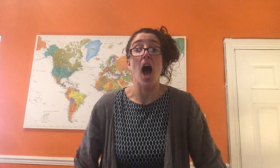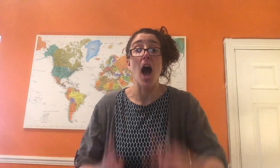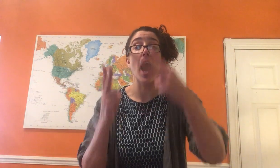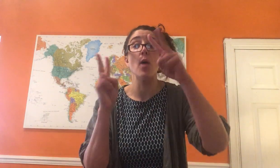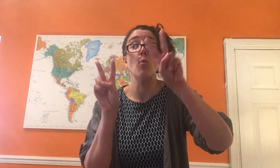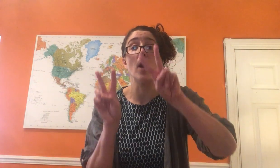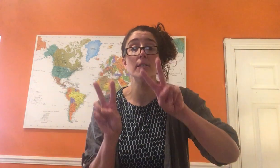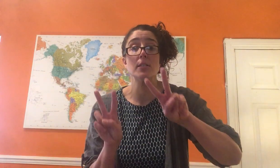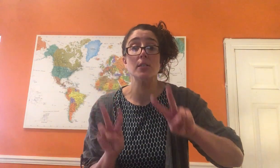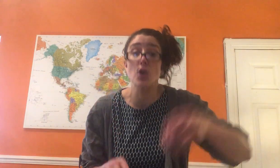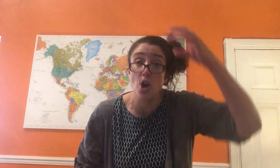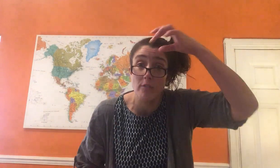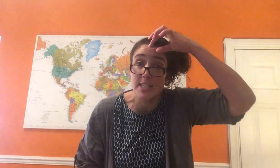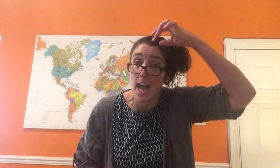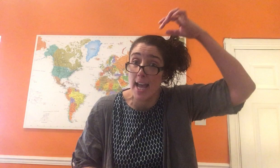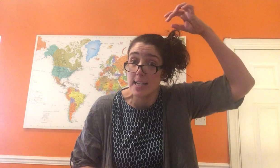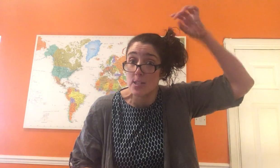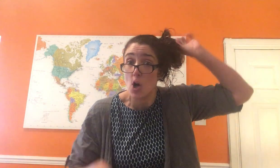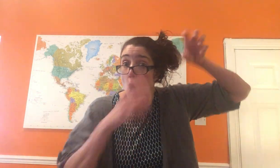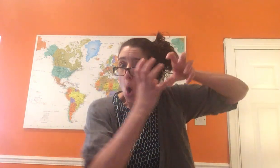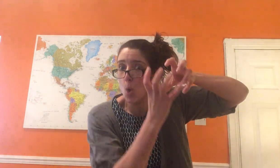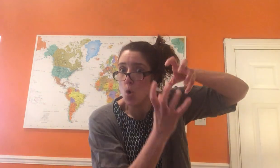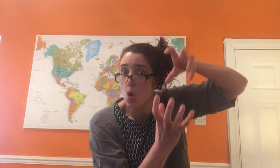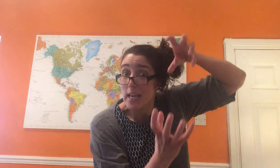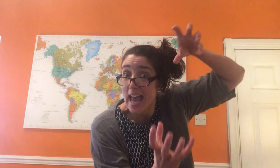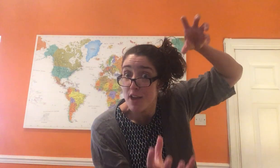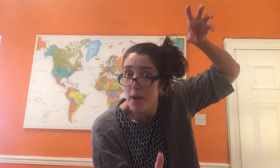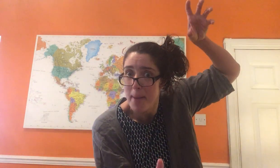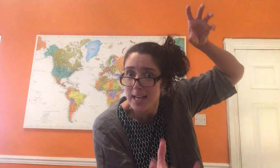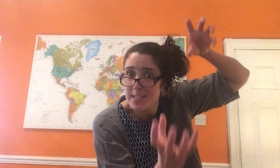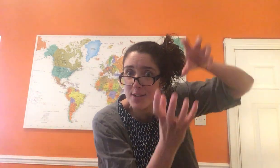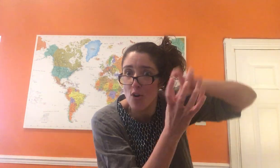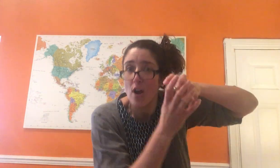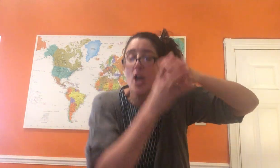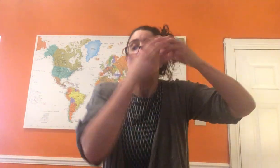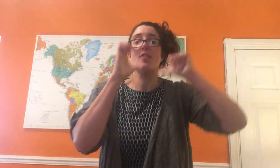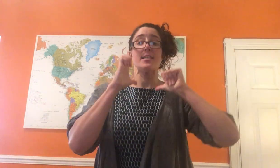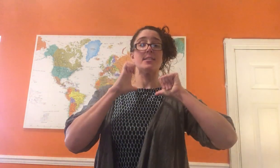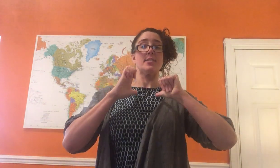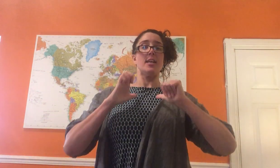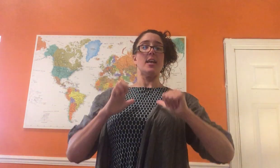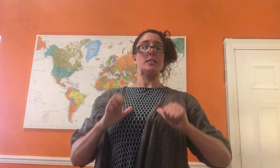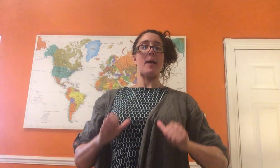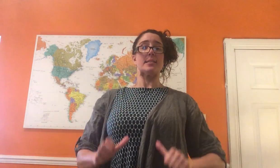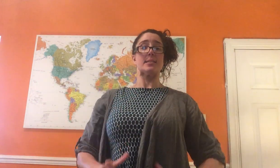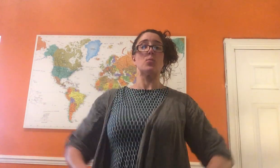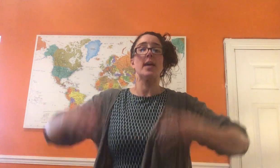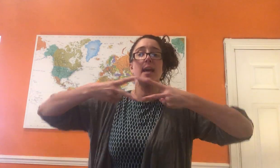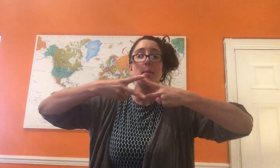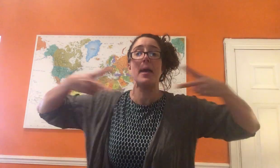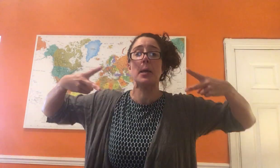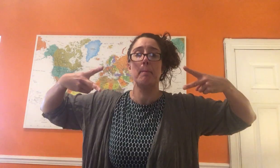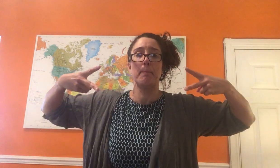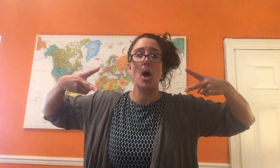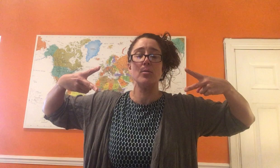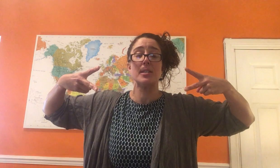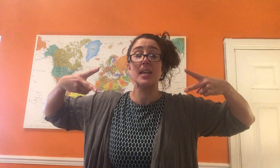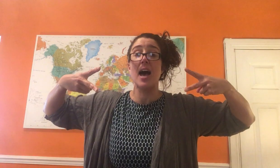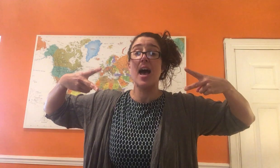I once saw a dinosaur. Ooh, he gave a mighty roar. Dressed in his best with a big bow tie.